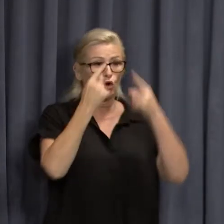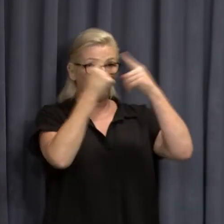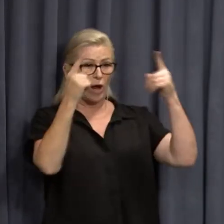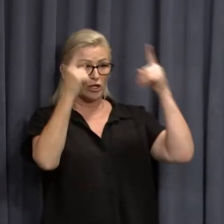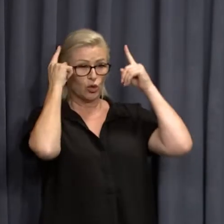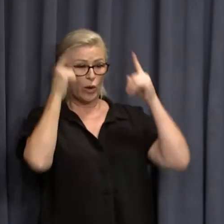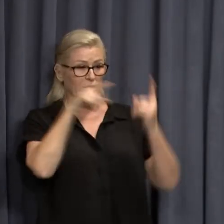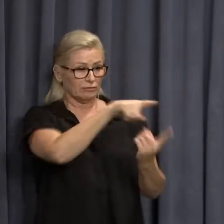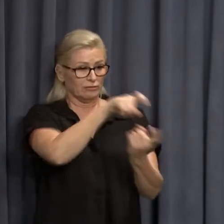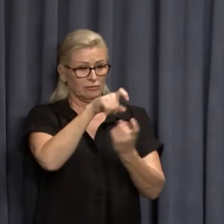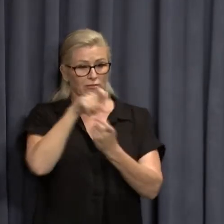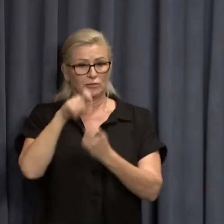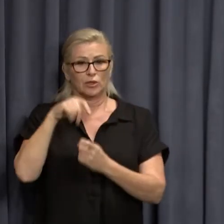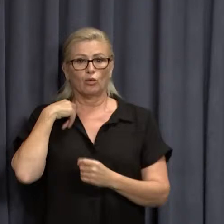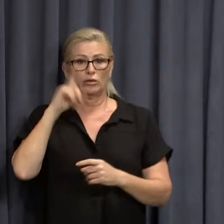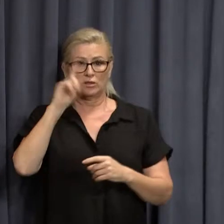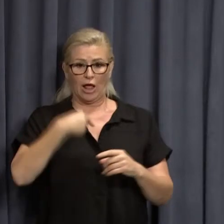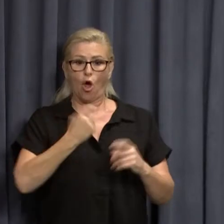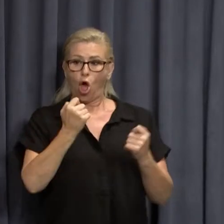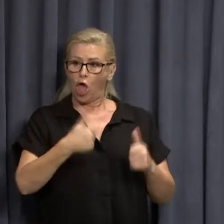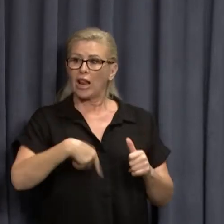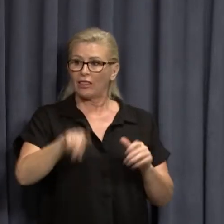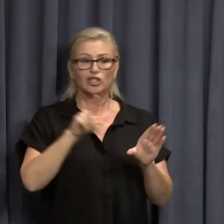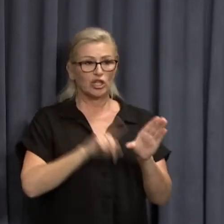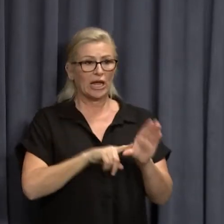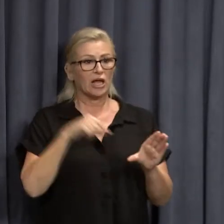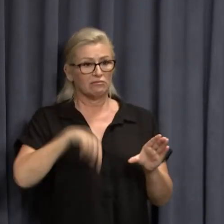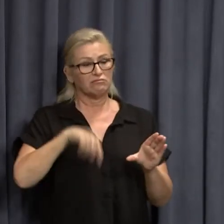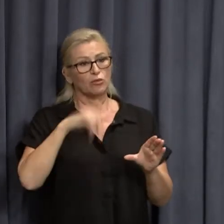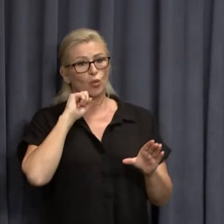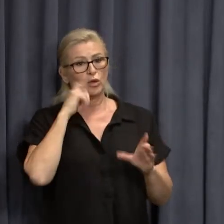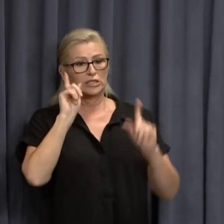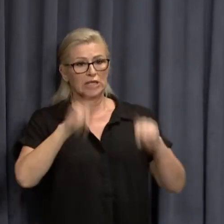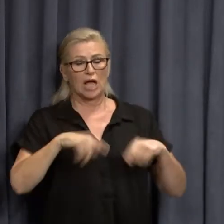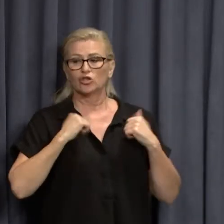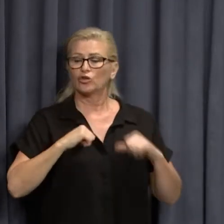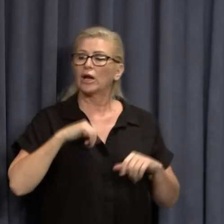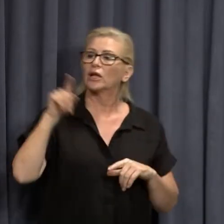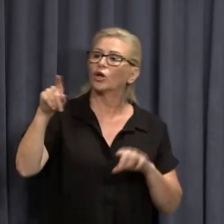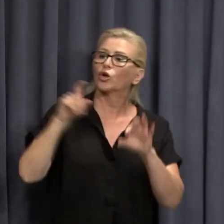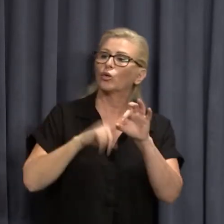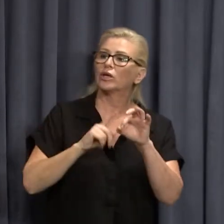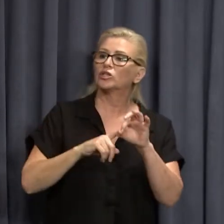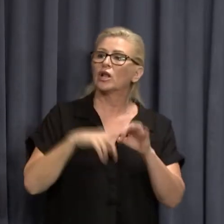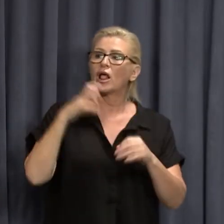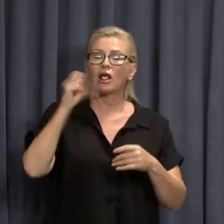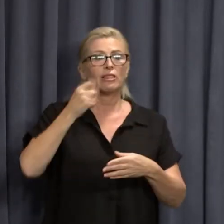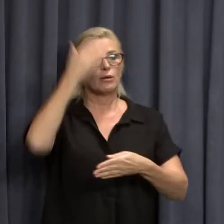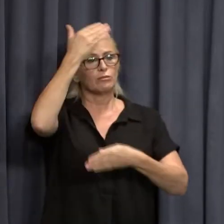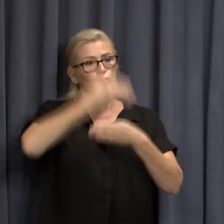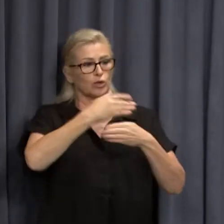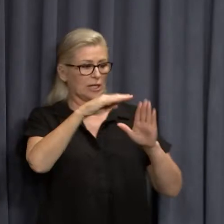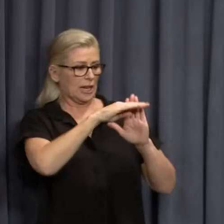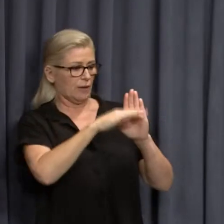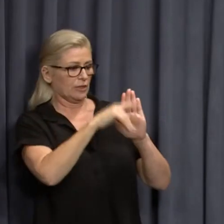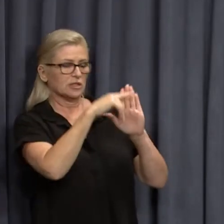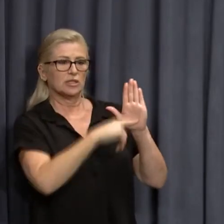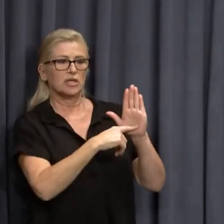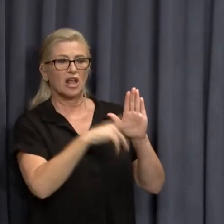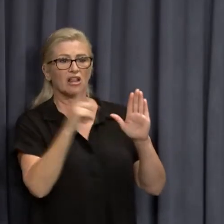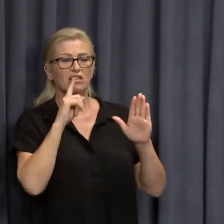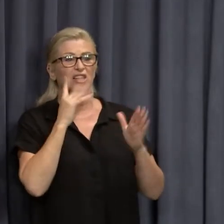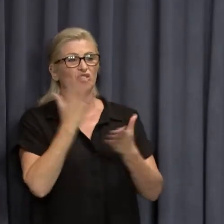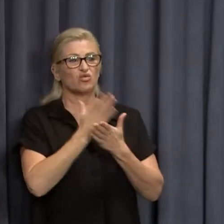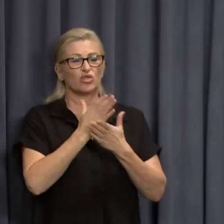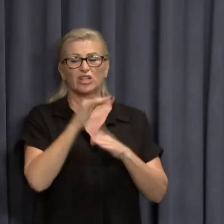that will be training this year, early this year, that training. The current border restrictions, isn't that just the catch between two choking us in